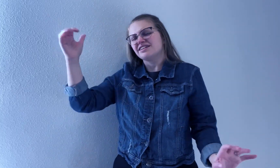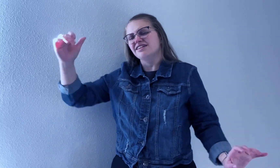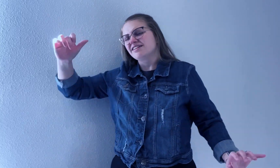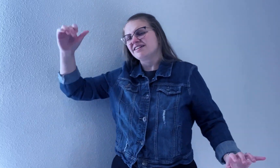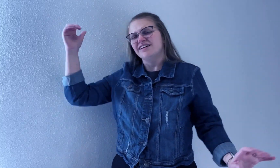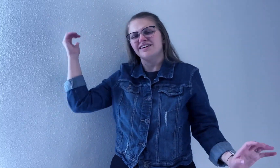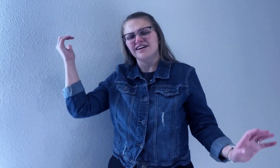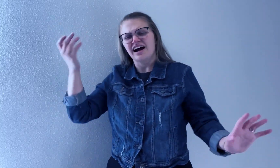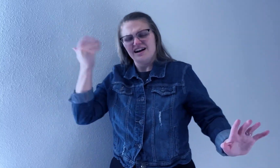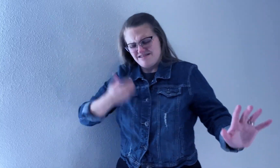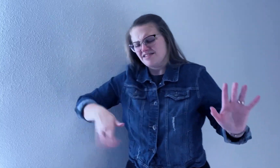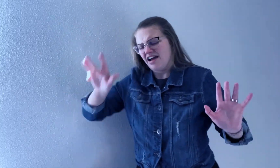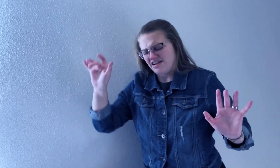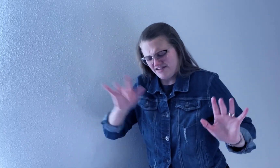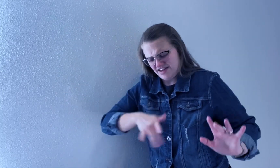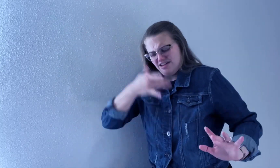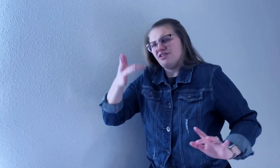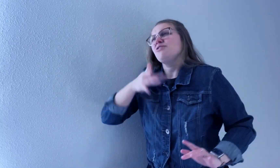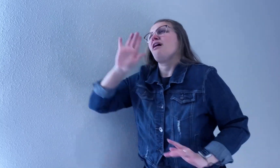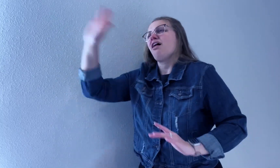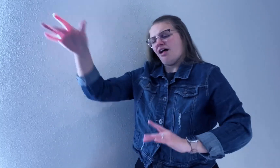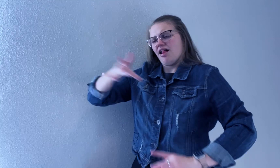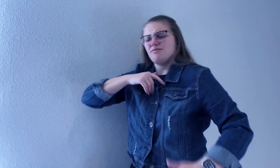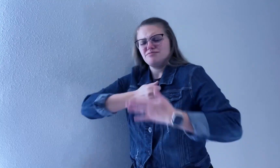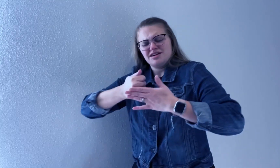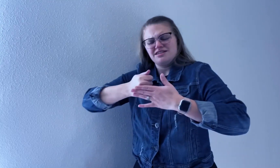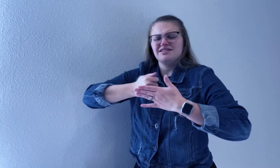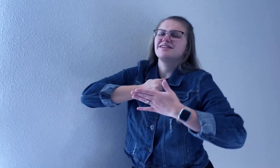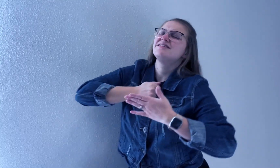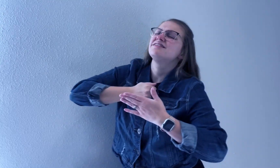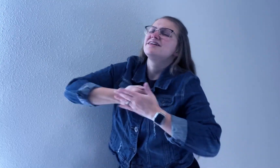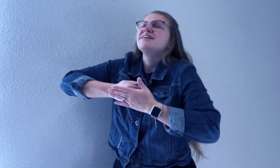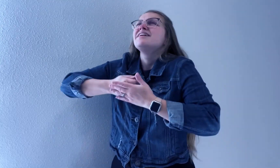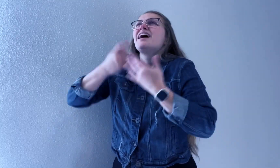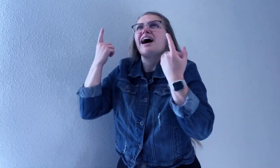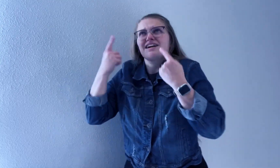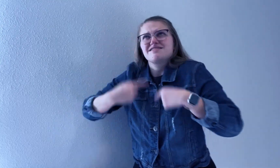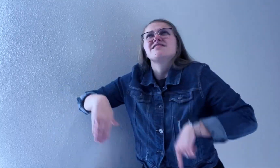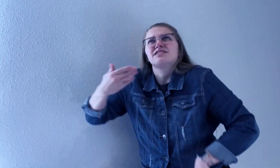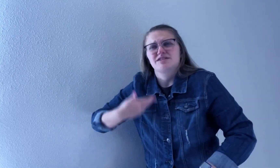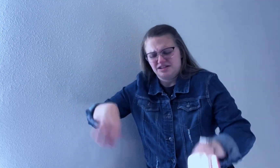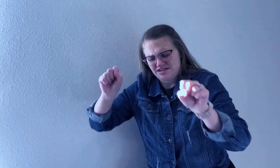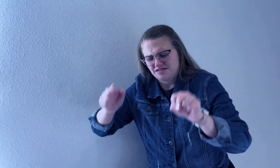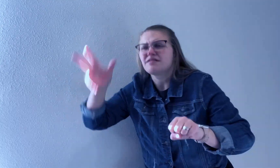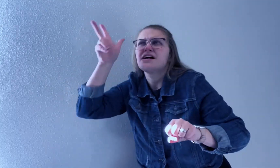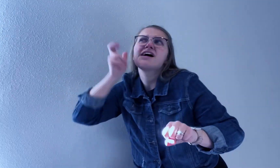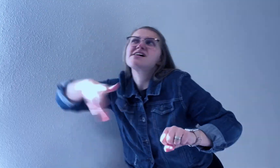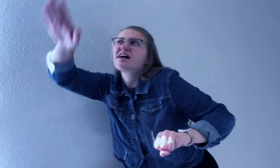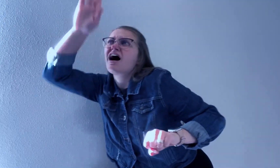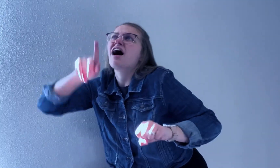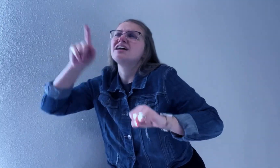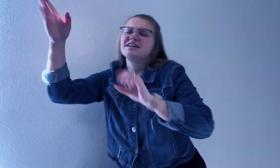I can feel your heartbeat beating I can feel your heartbeat beating King